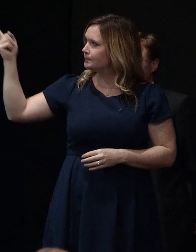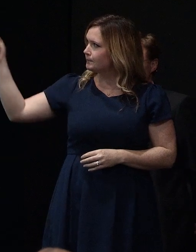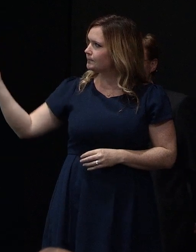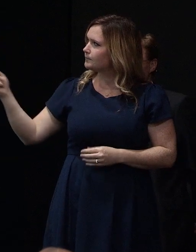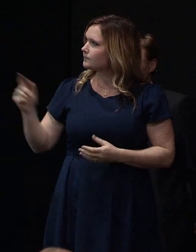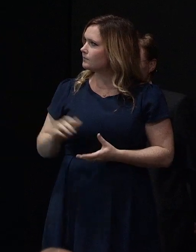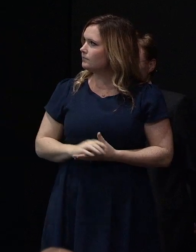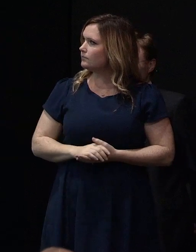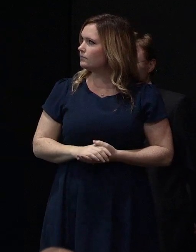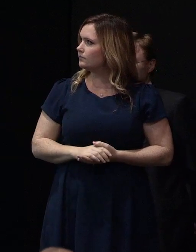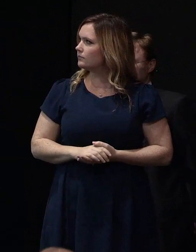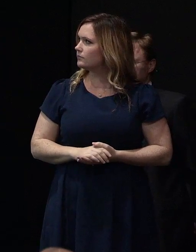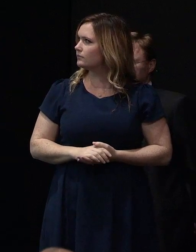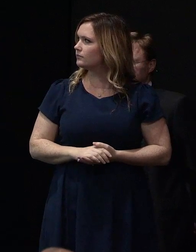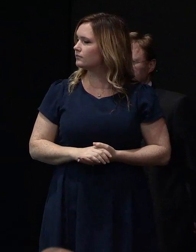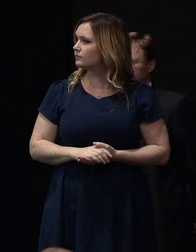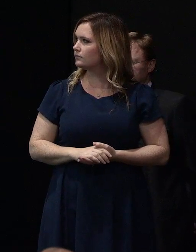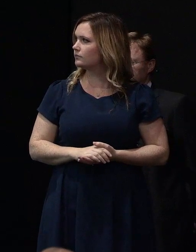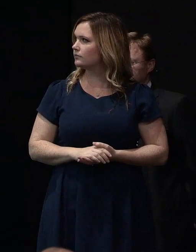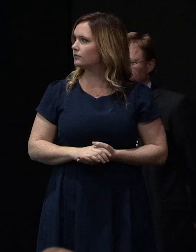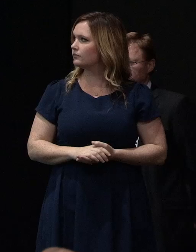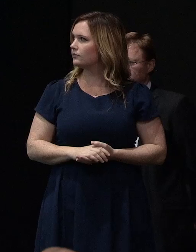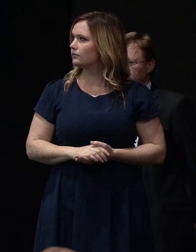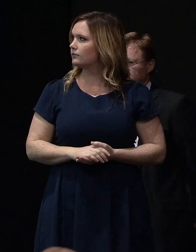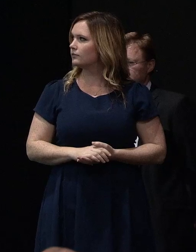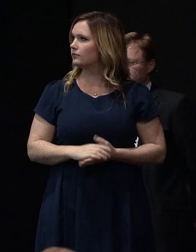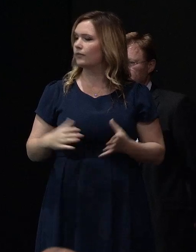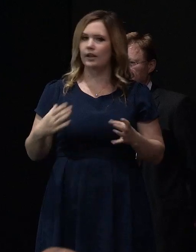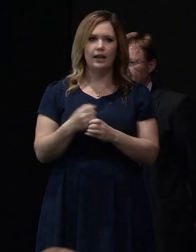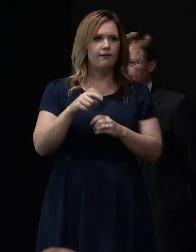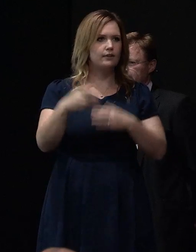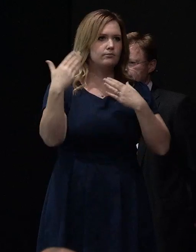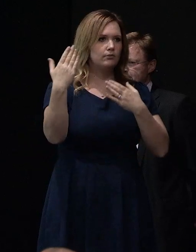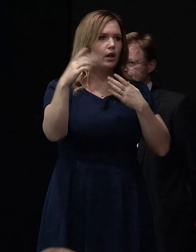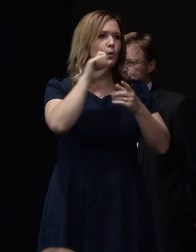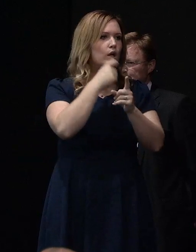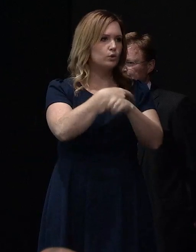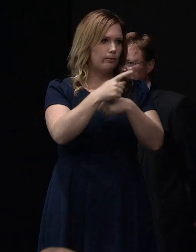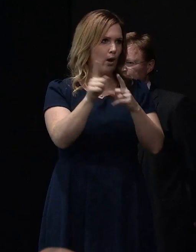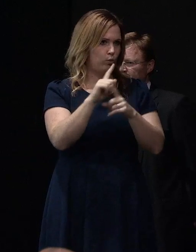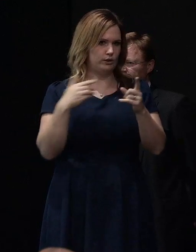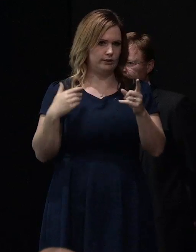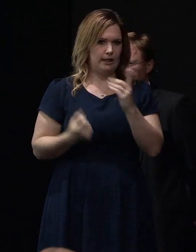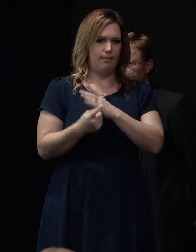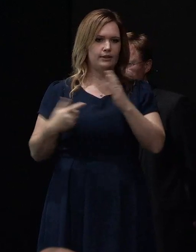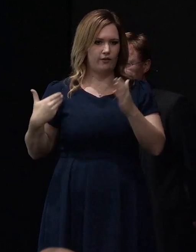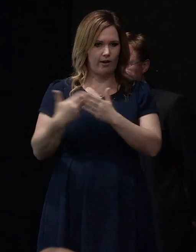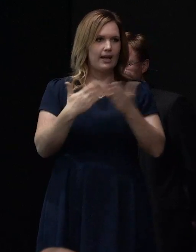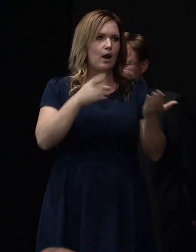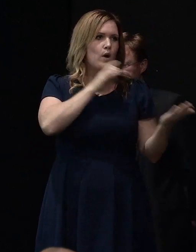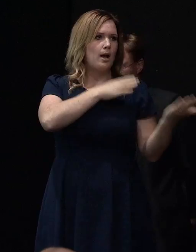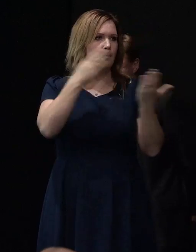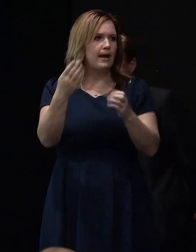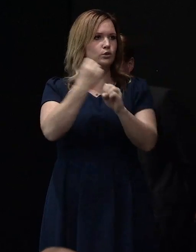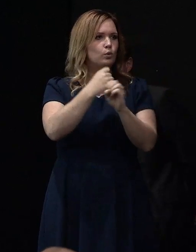Now, I'll come back and talk at the end of the seminar about where we're up to in those trials. In the meantime, I'll back over to Gordon for